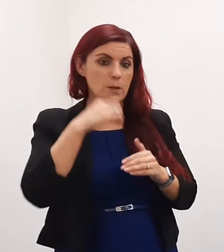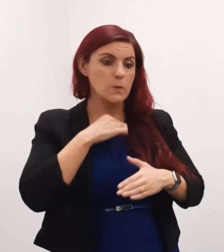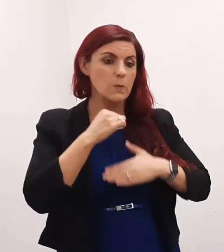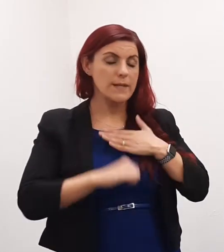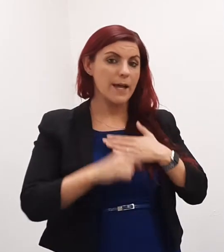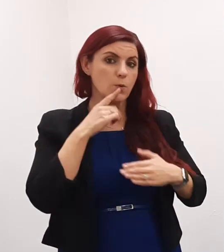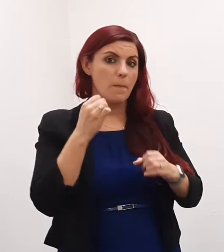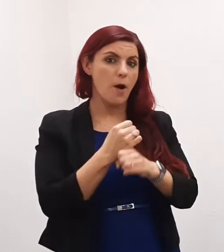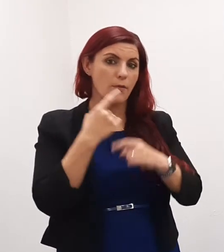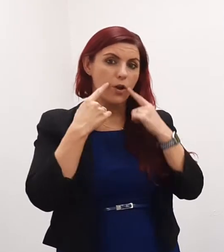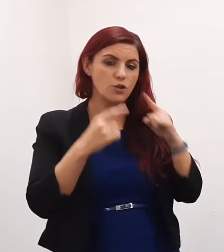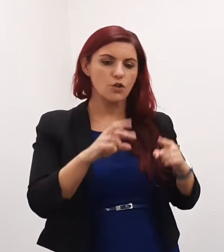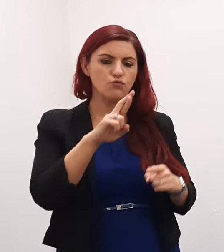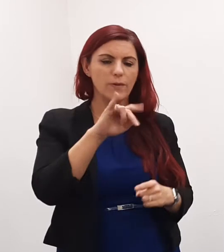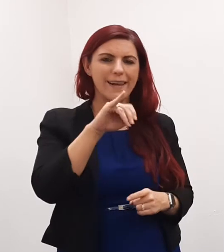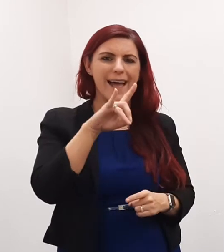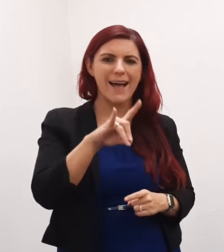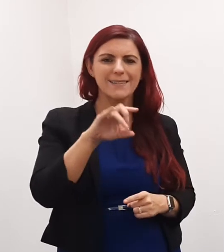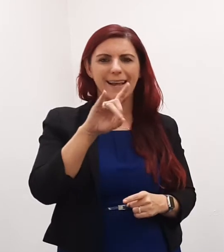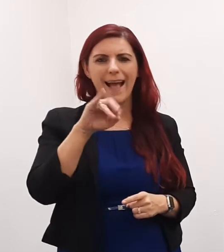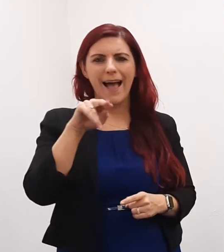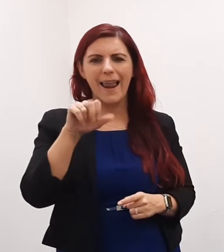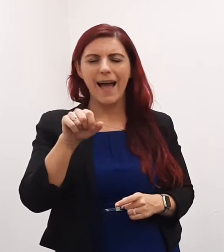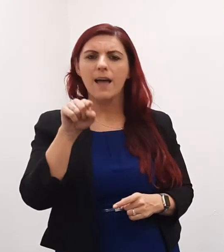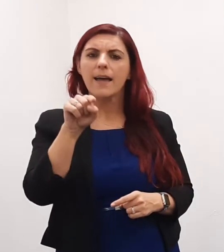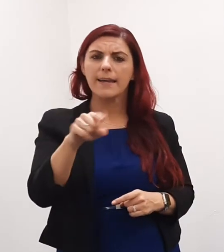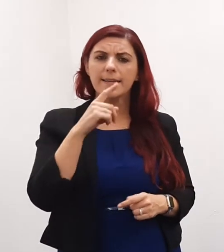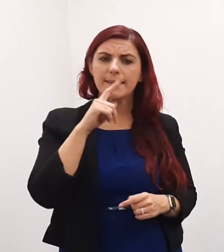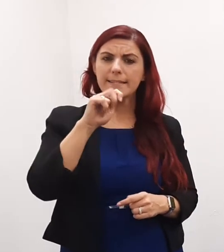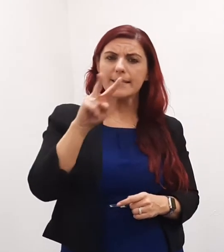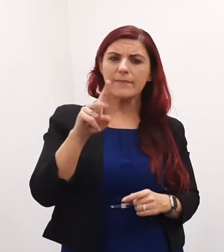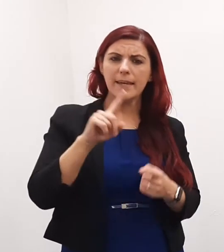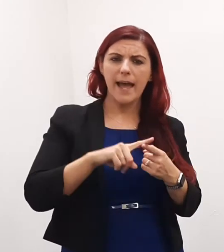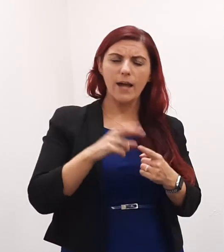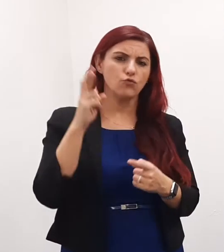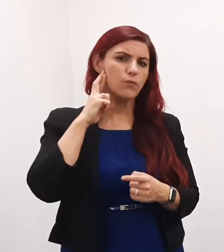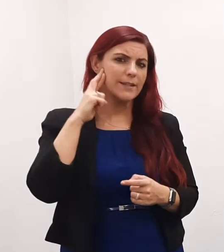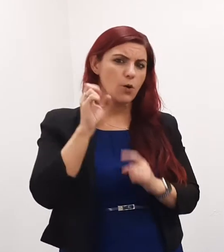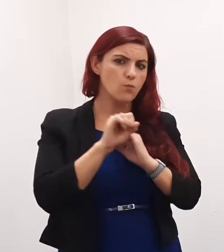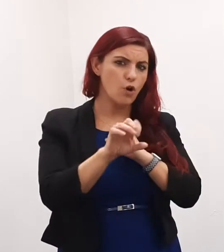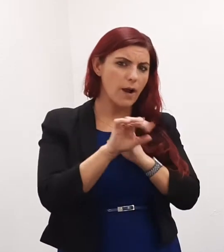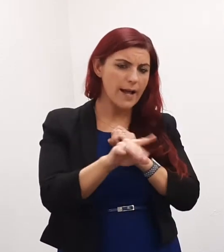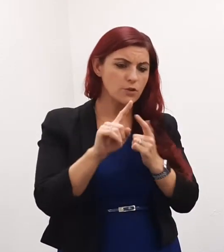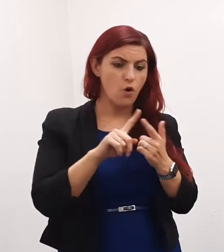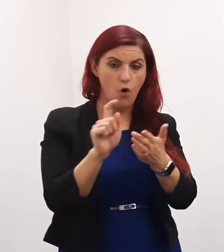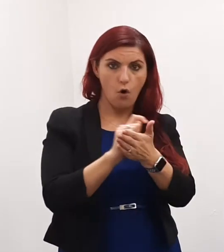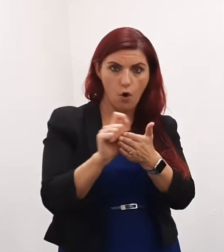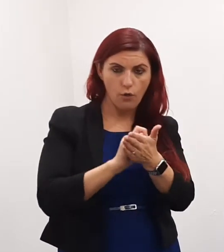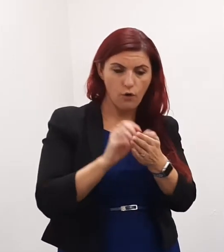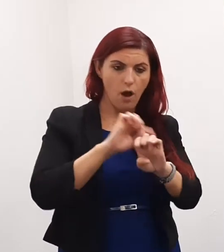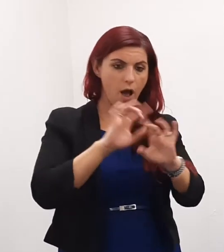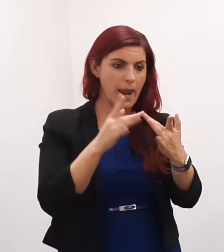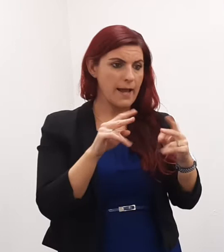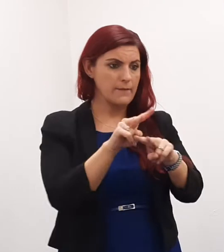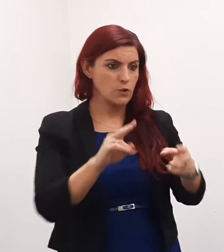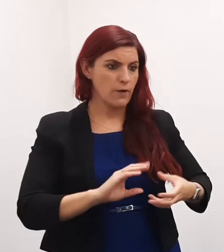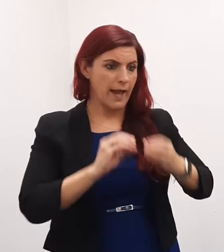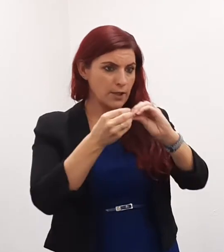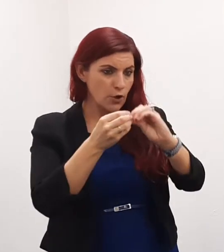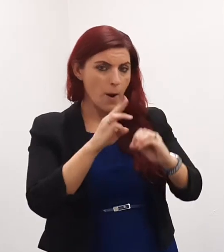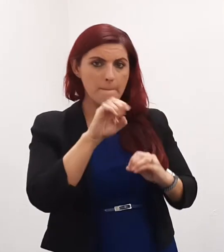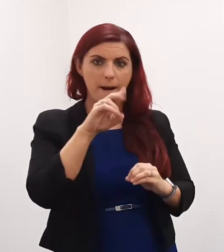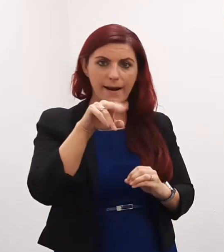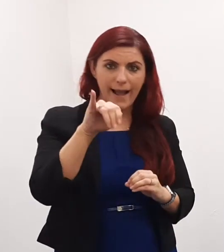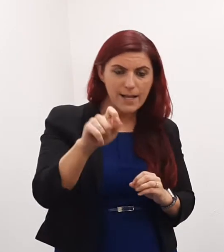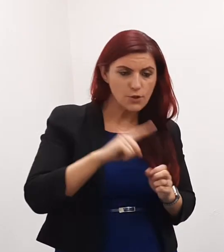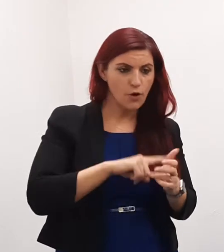the launch is Riyadh Khalaf. Riyadh is a TV and radio broadcaster, author, online video creator, podcast host,